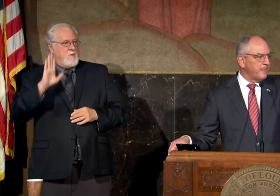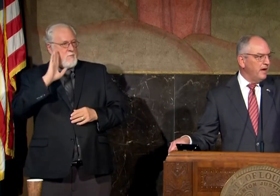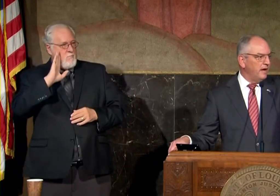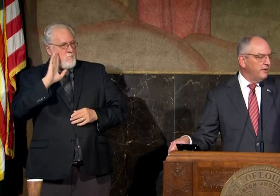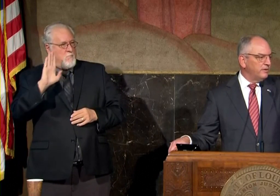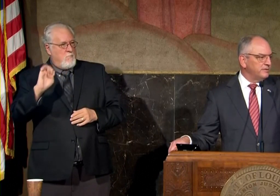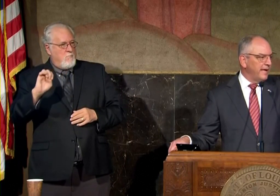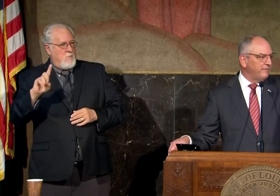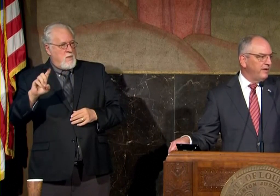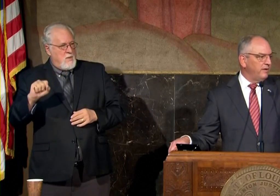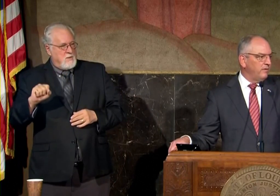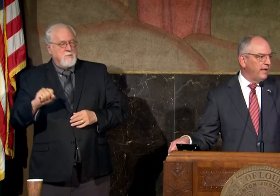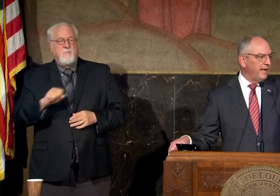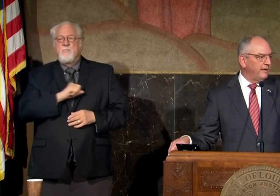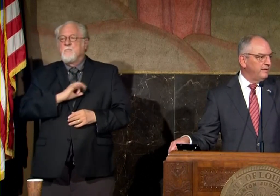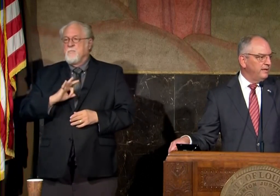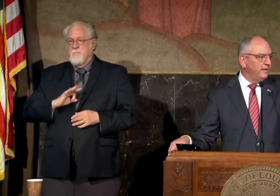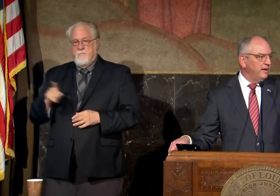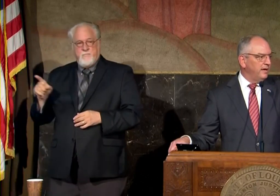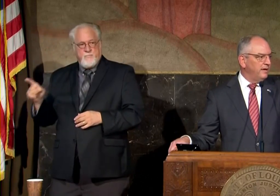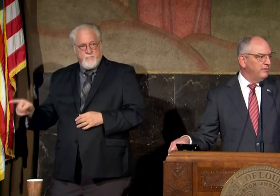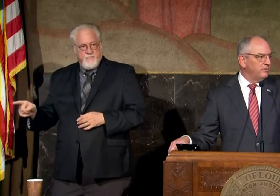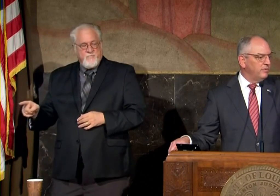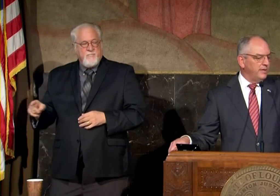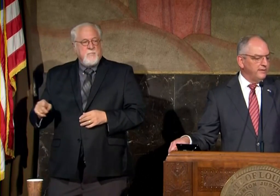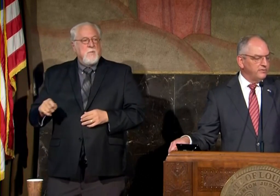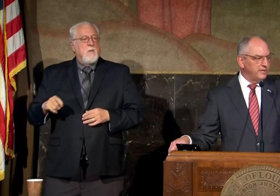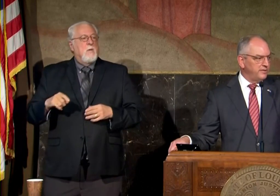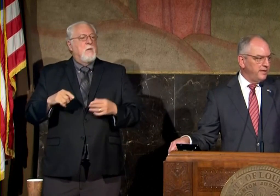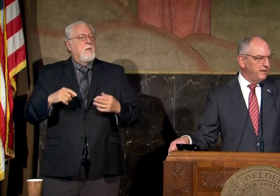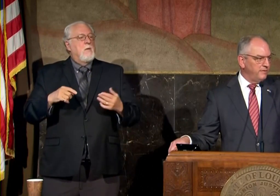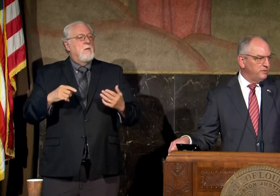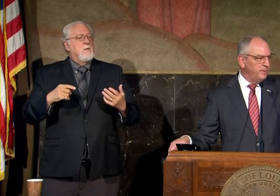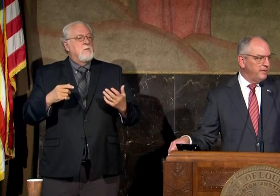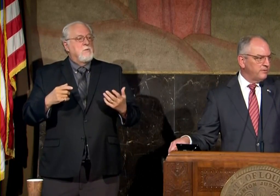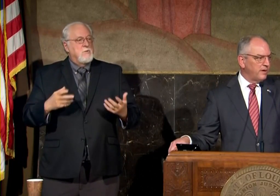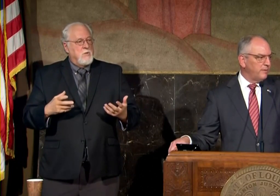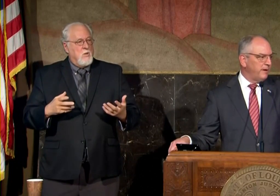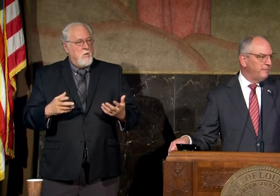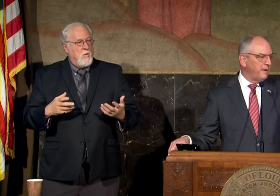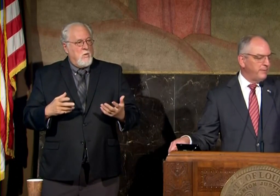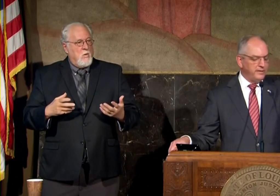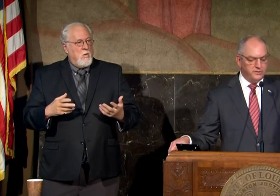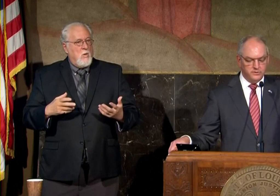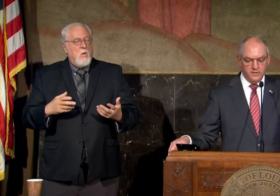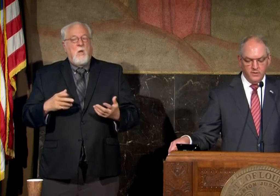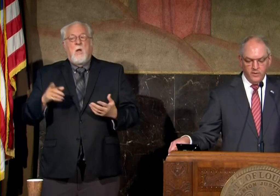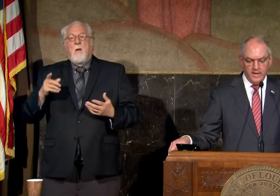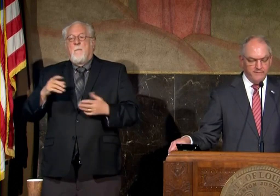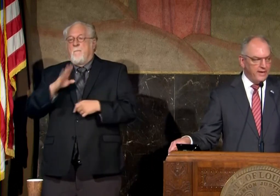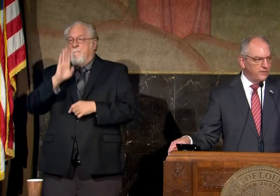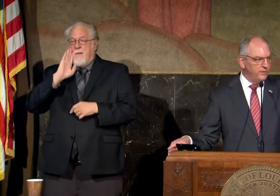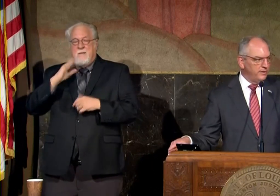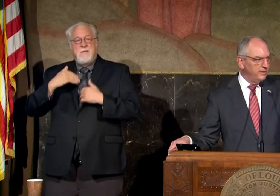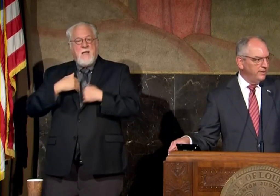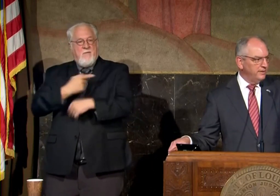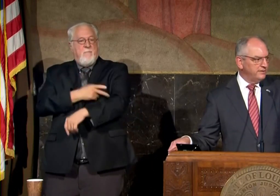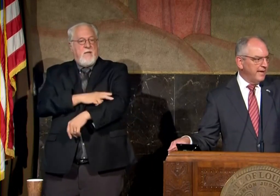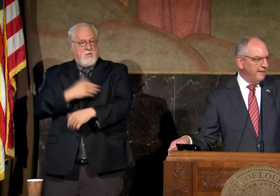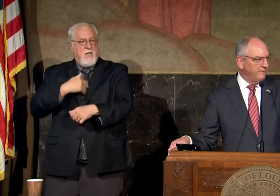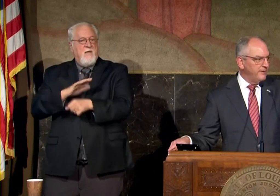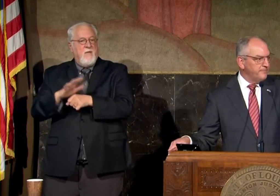uh there is staffing on hand uh so that if 60 of those beds are occupied by patients we have adequate